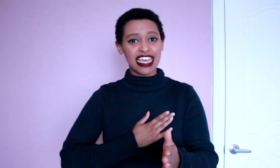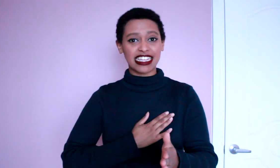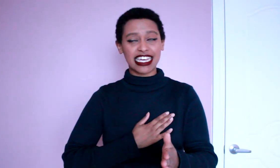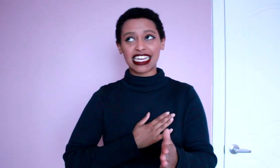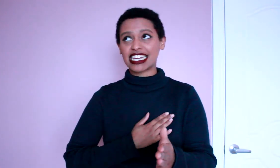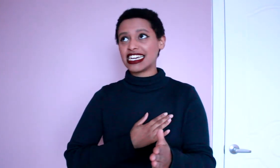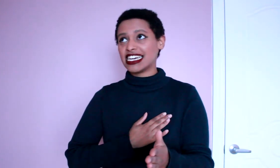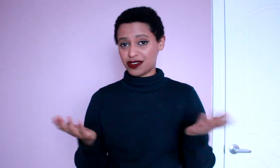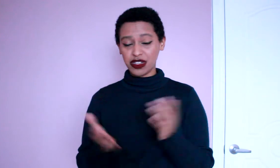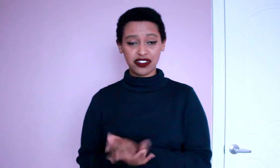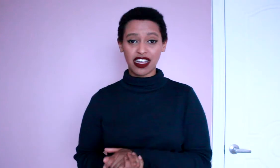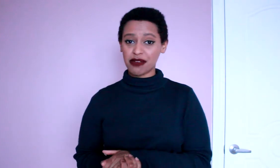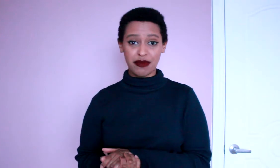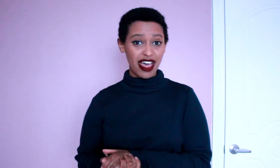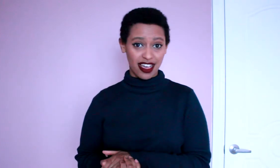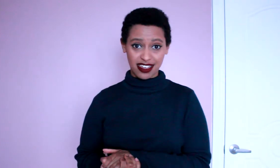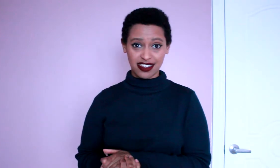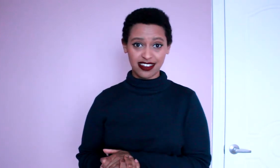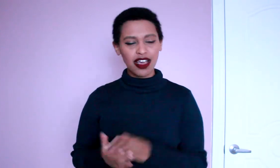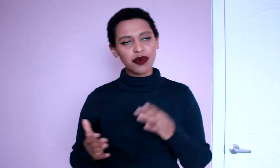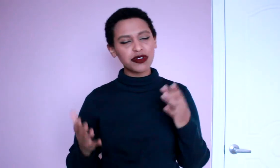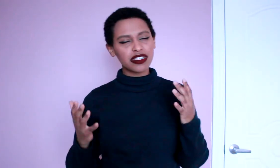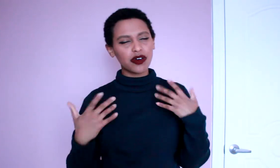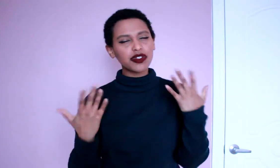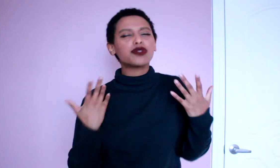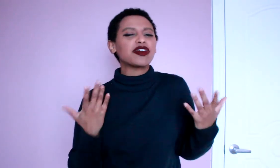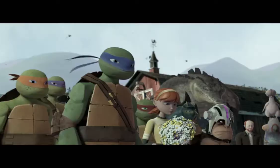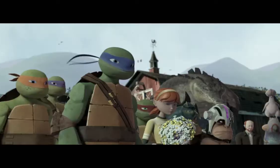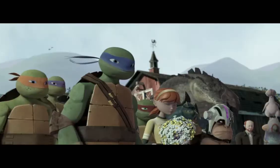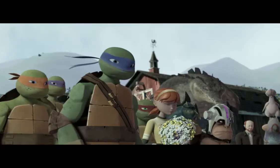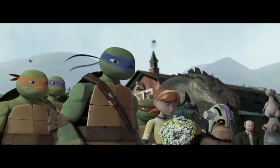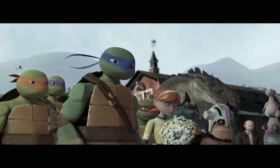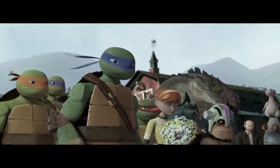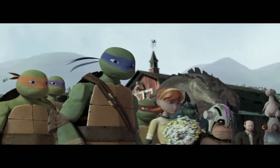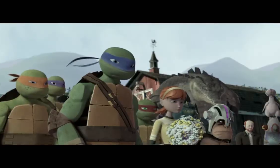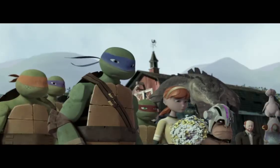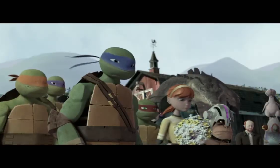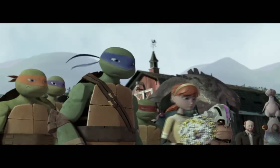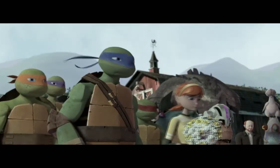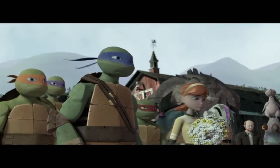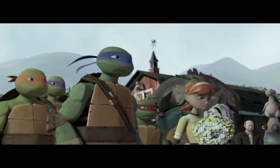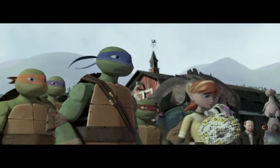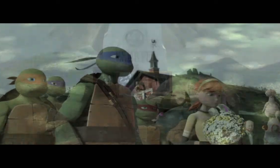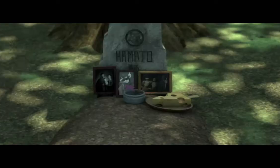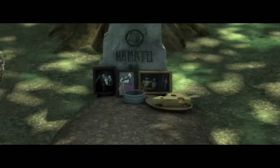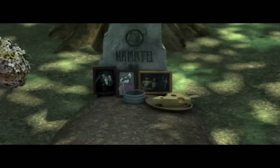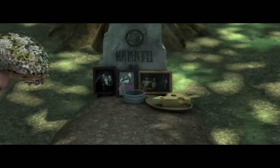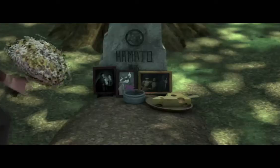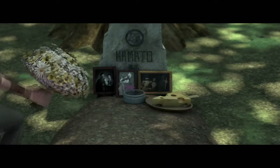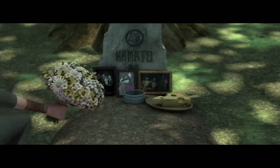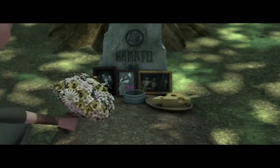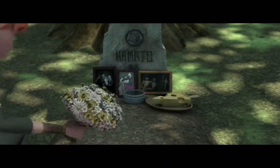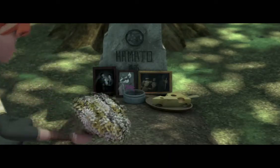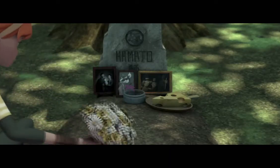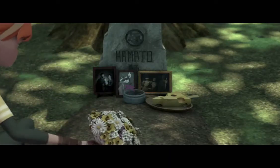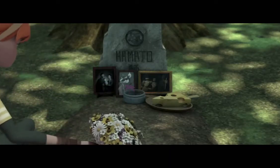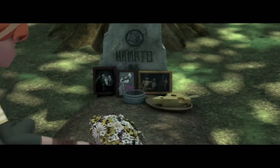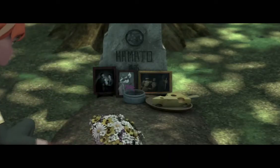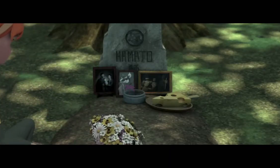like splinter not come back. What was also especially profound was the lack of words no one's saying anything maybe